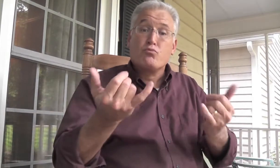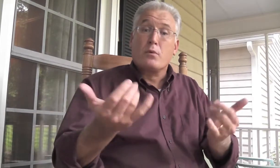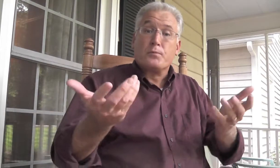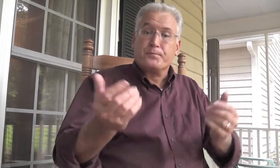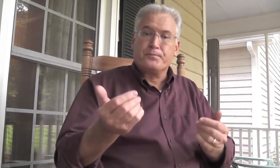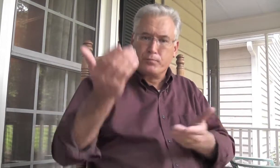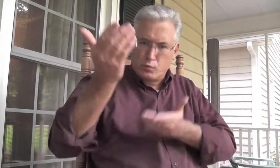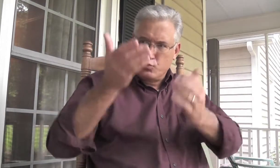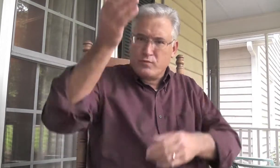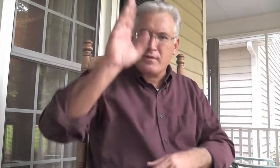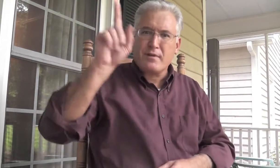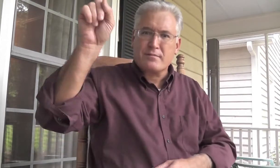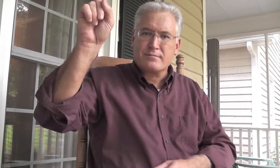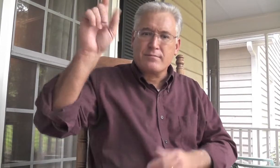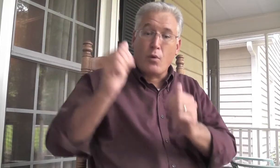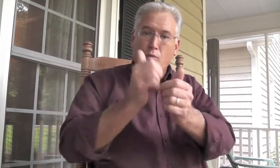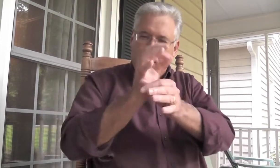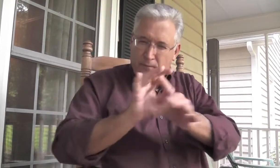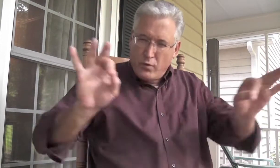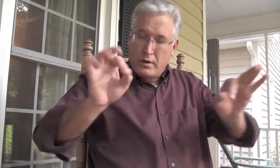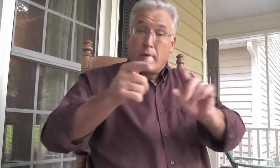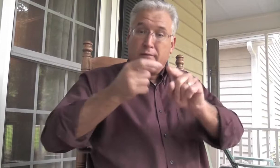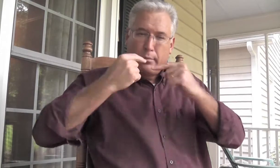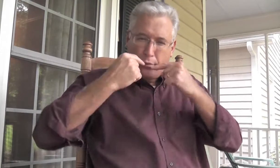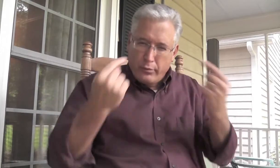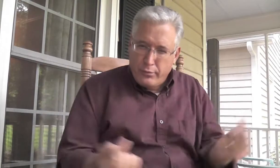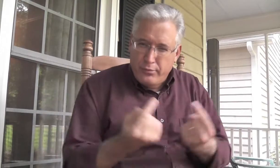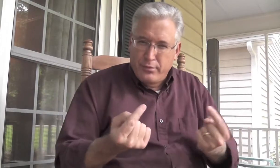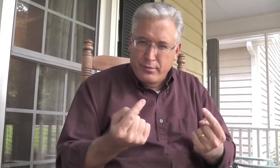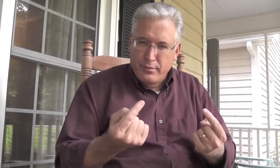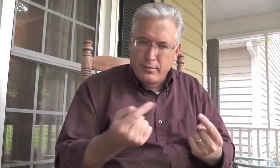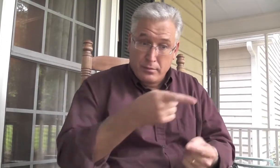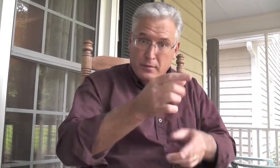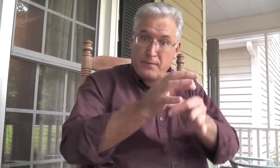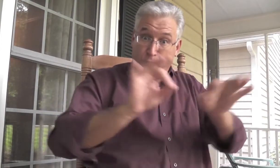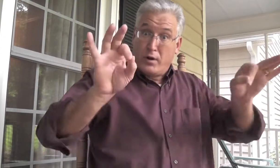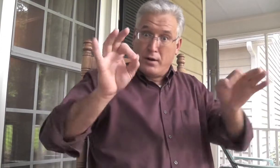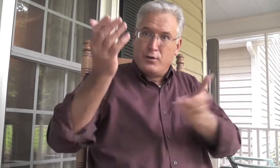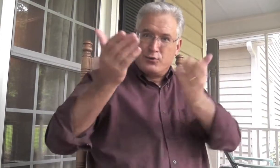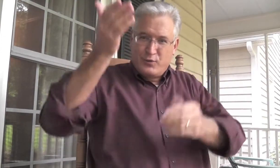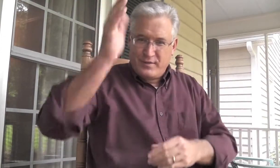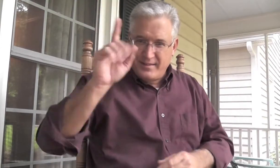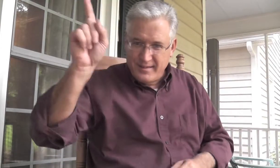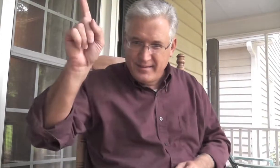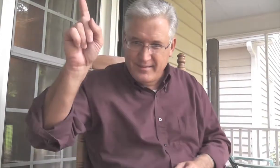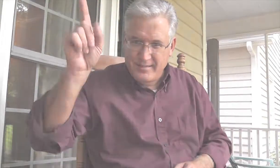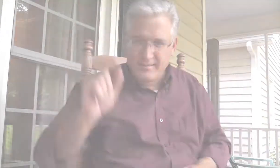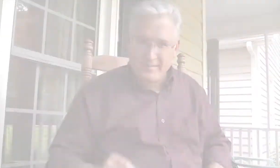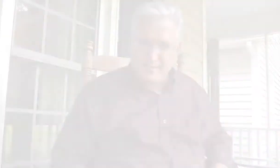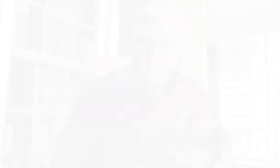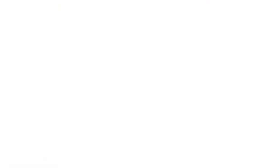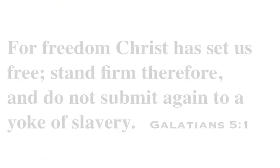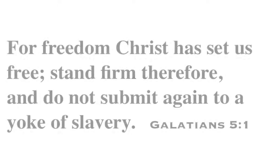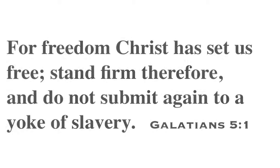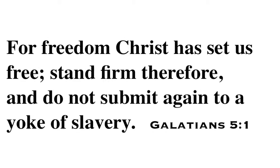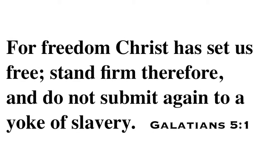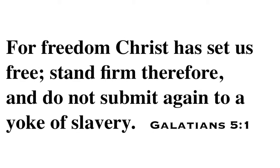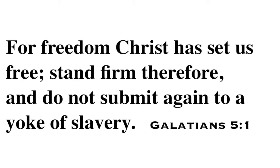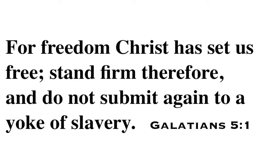Christ. So what do we do now? Well, we serve God. We are free from the bondage of sin to serve Christ, to